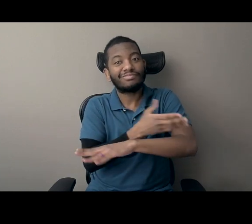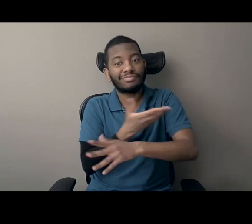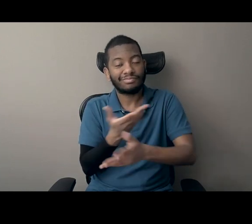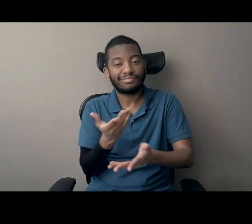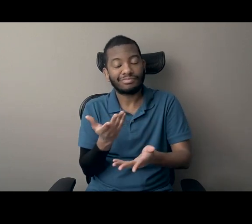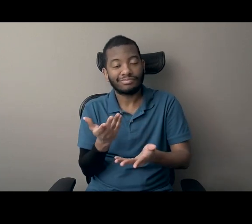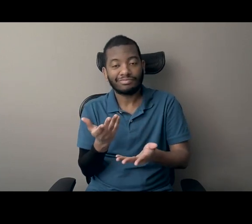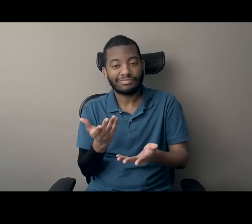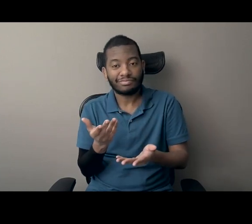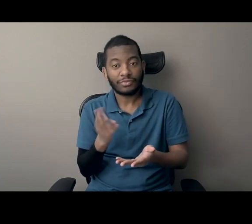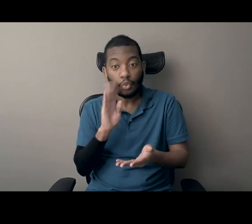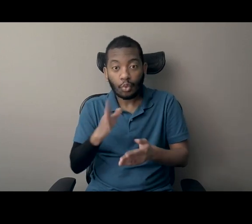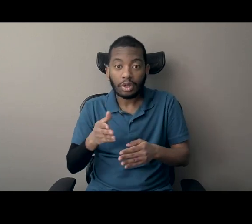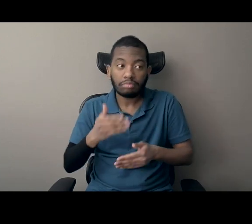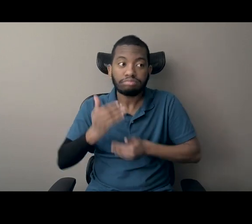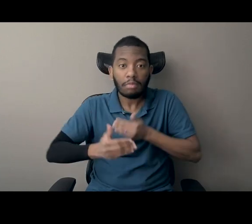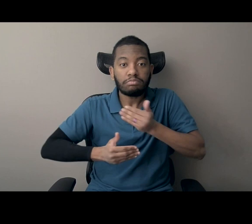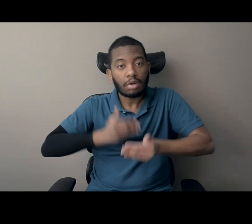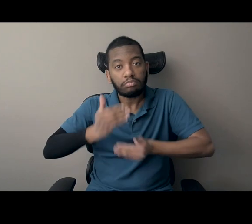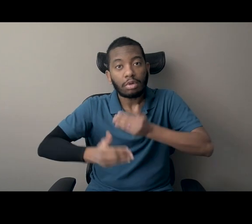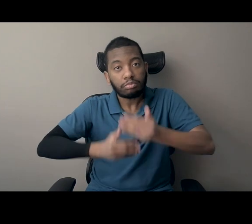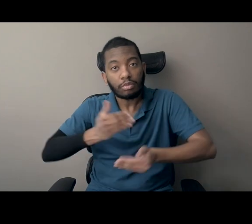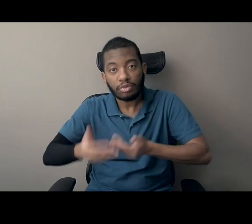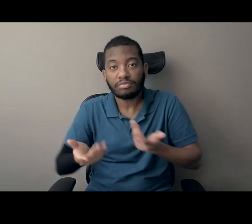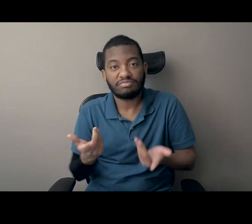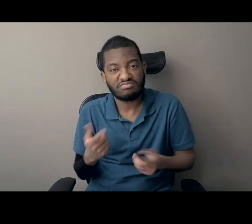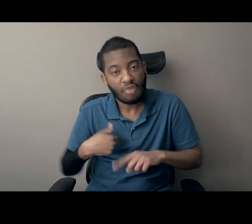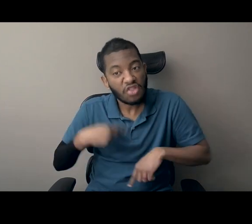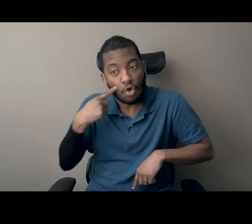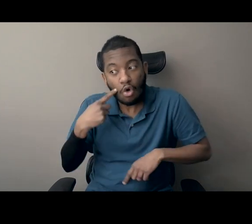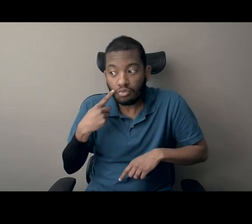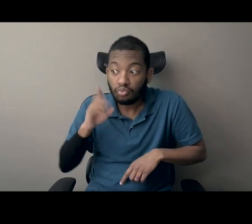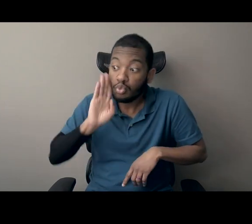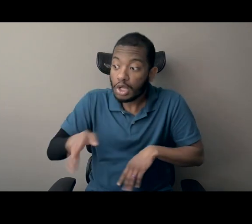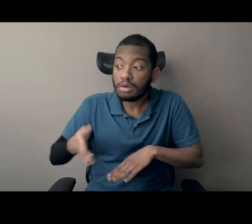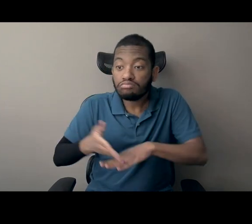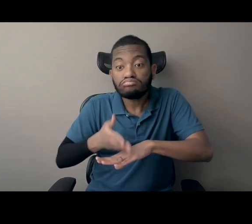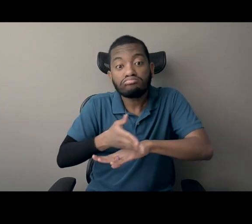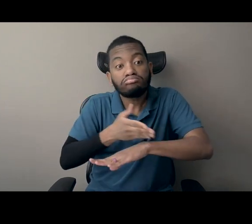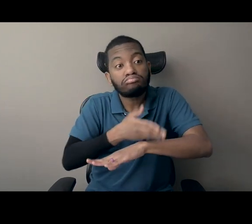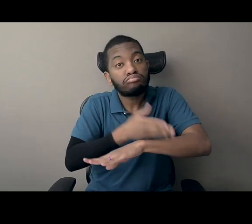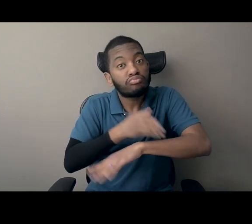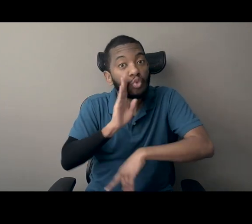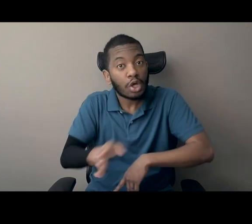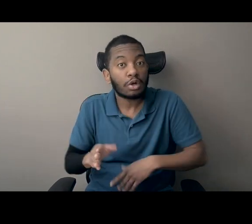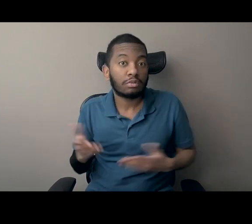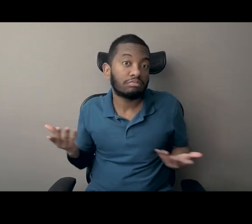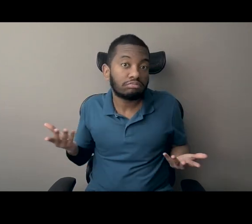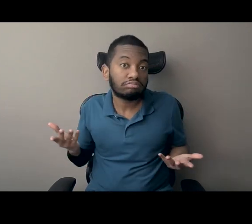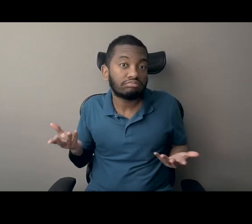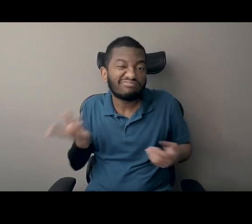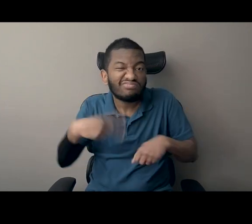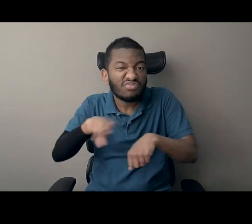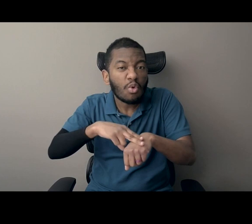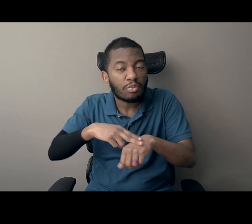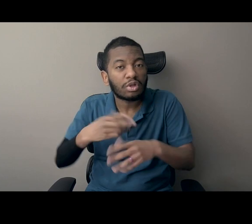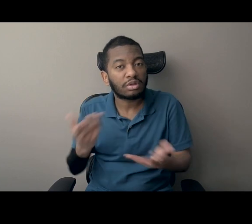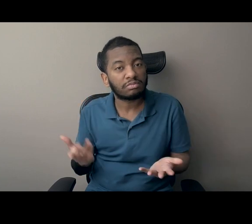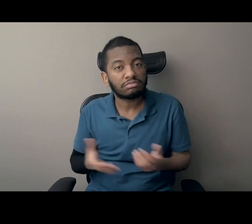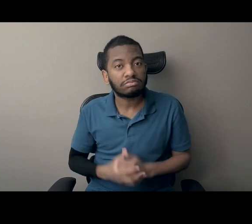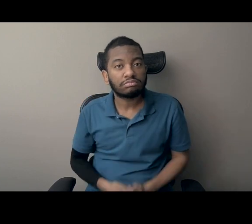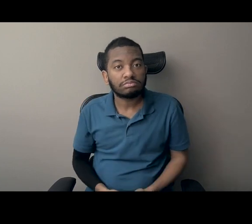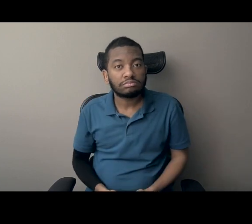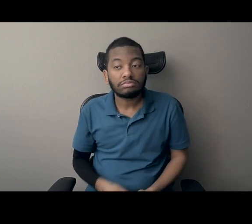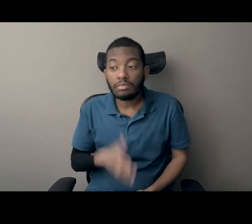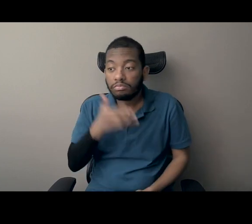continue, continue to make progress is what I'm trying to say as a country. I kind of felt like things would naturally continue to